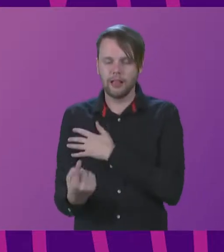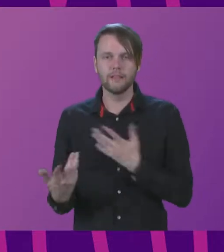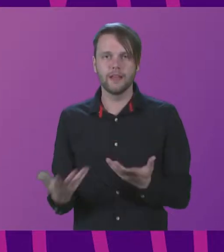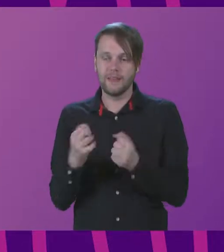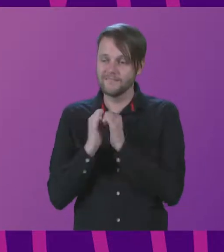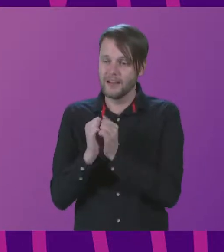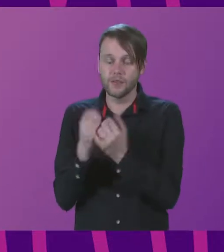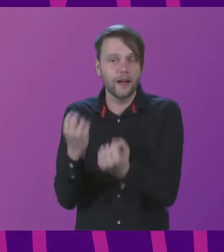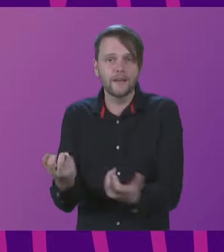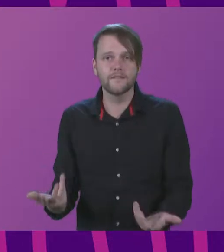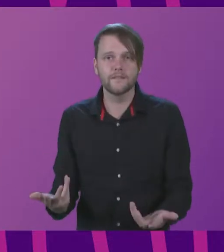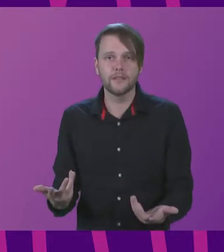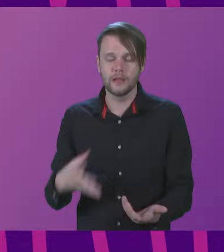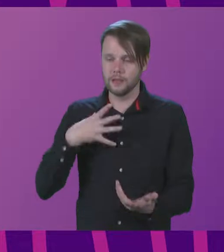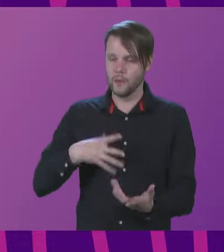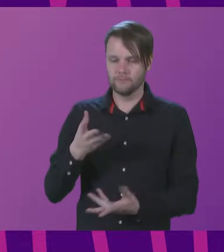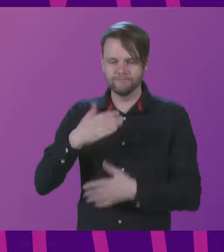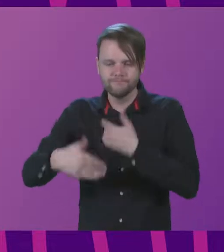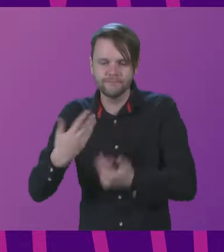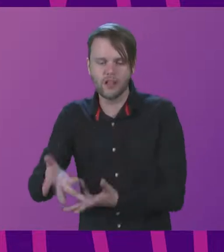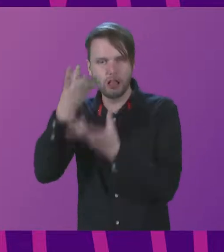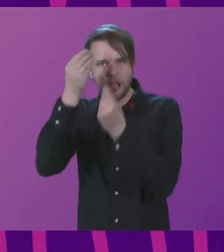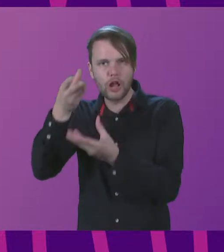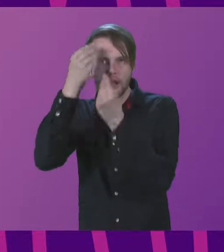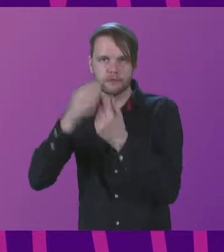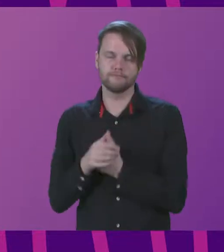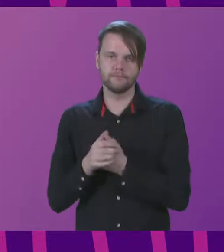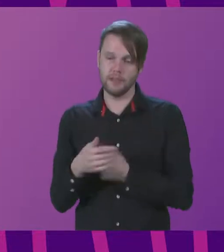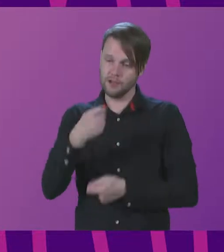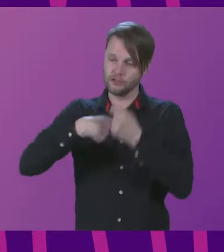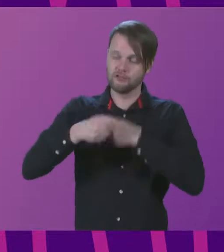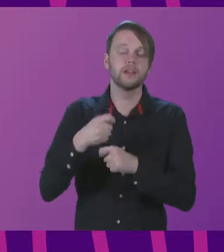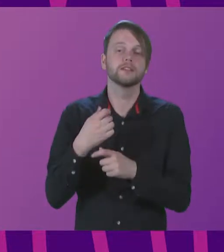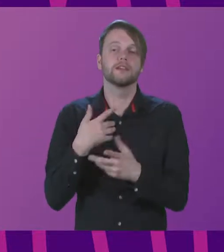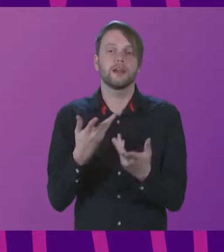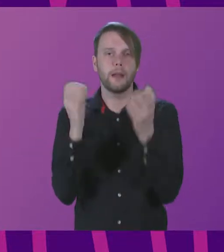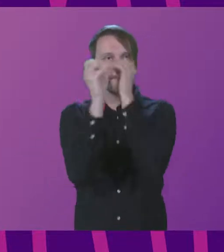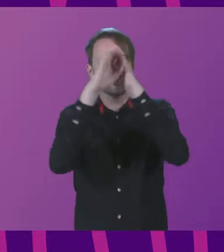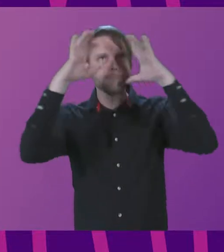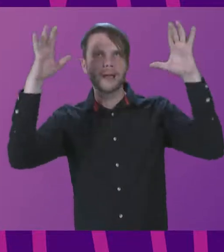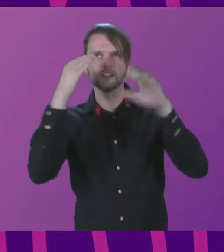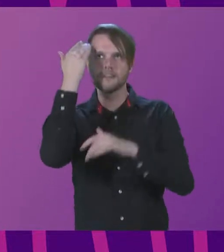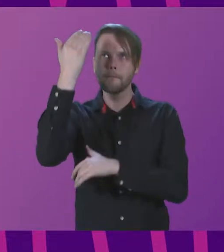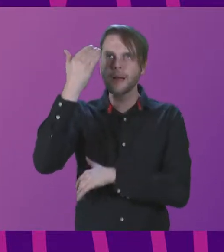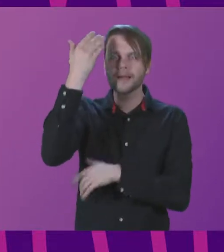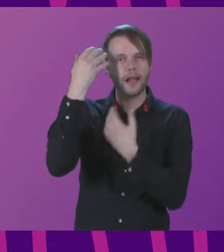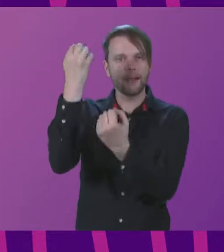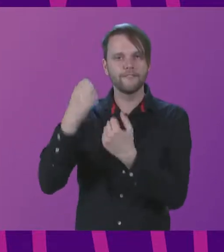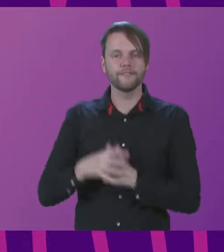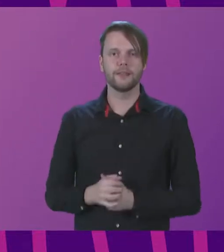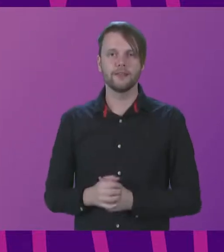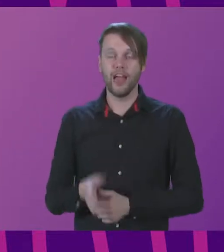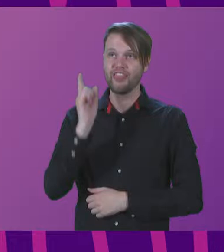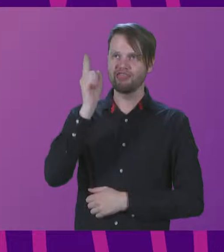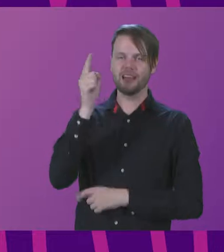value and it will lead to learning. It will develop a creative and imaginative mind. That